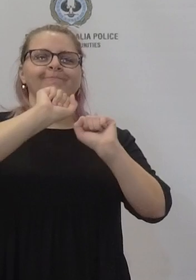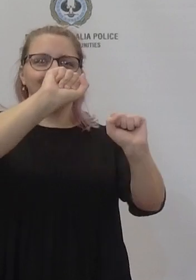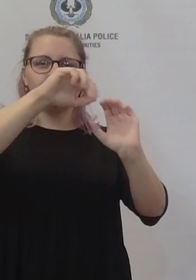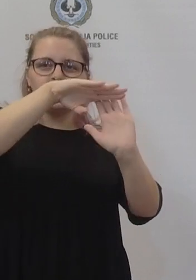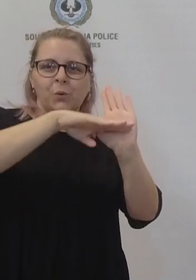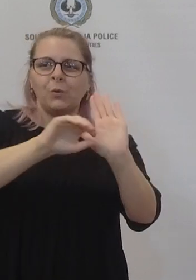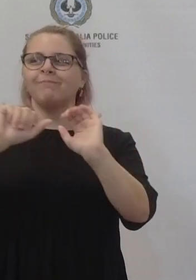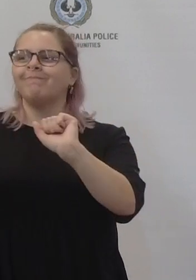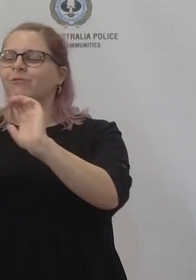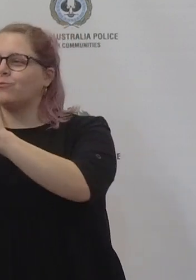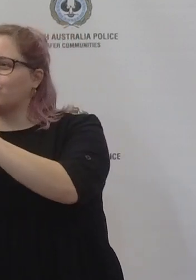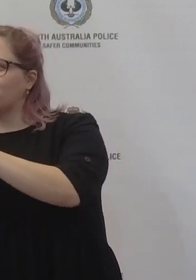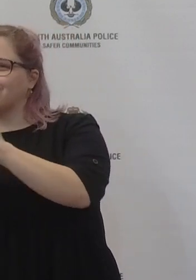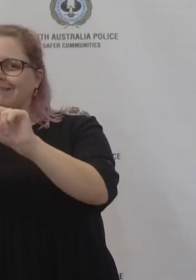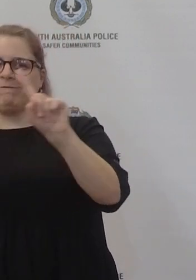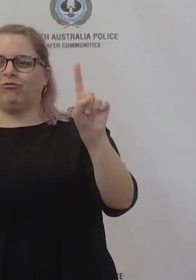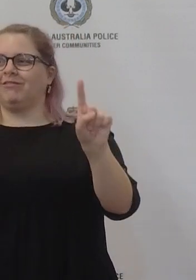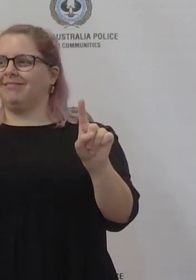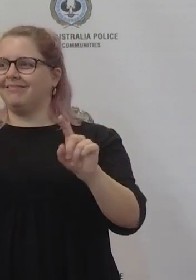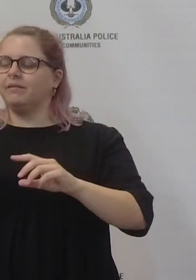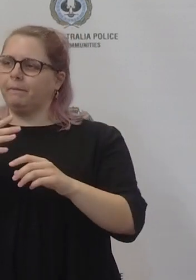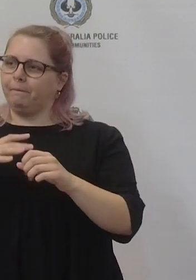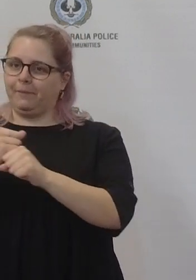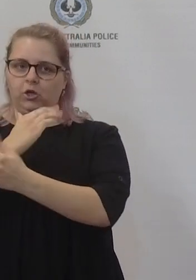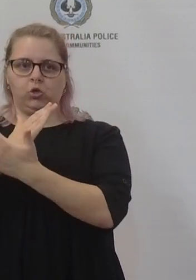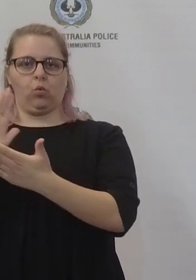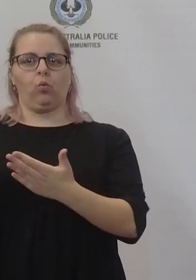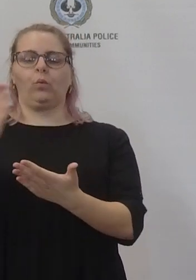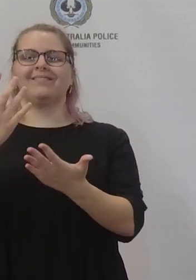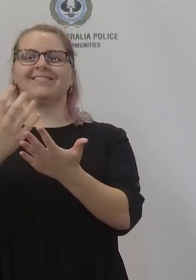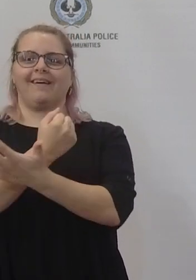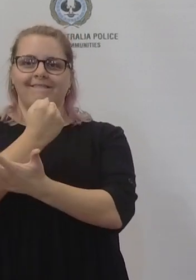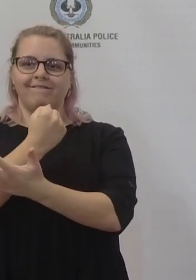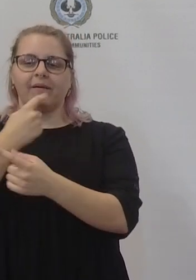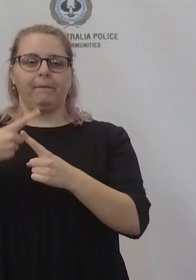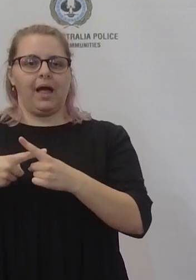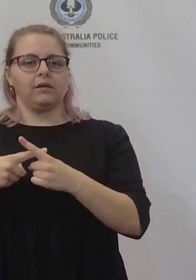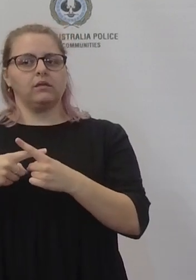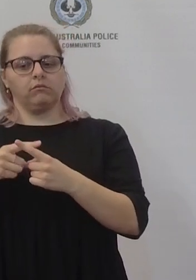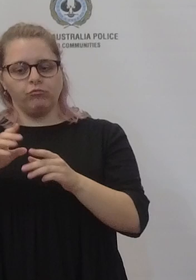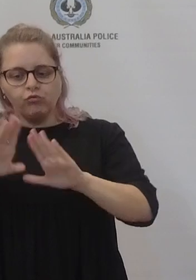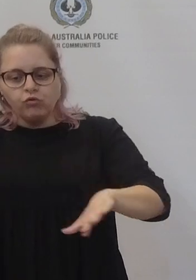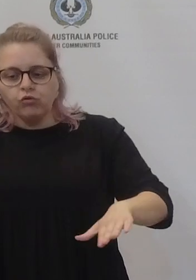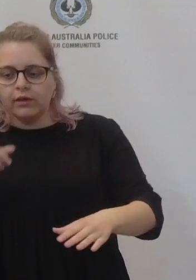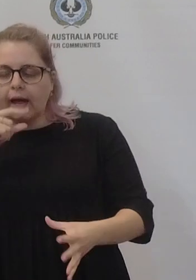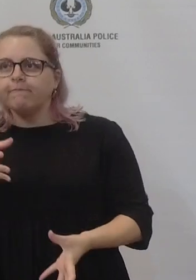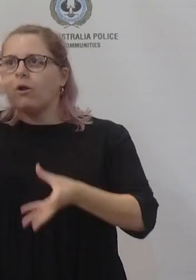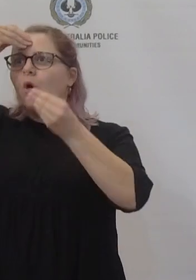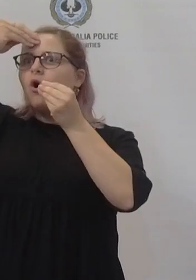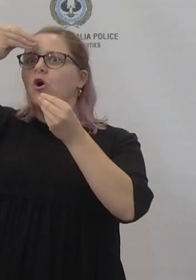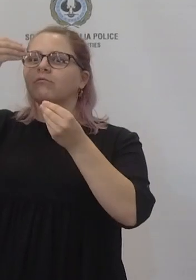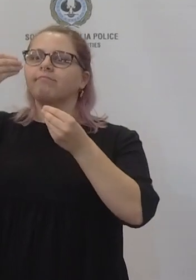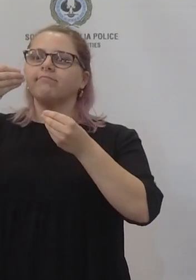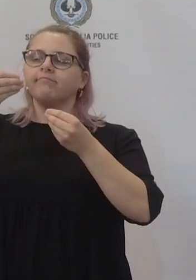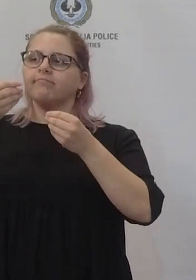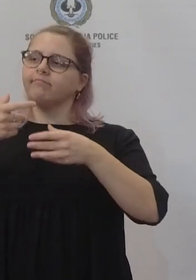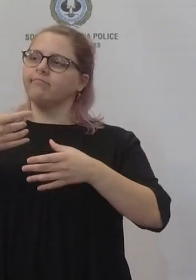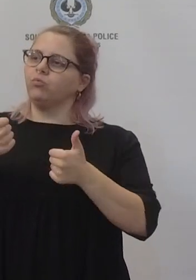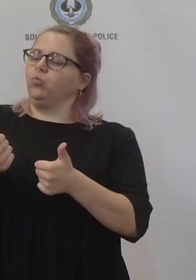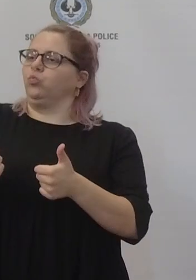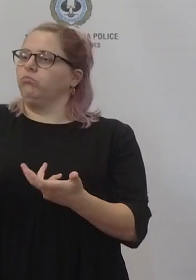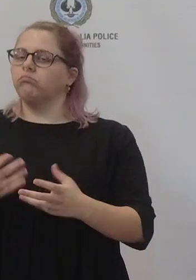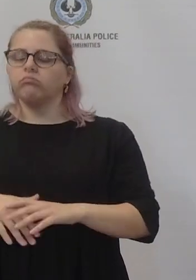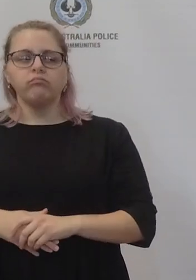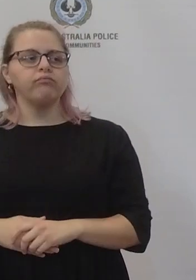to make sure that everybody is safe firstly but also that we can have a quality learning program going on. How many sorry um how many um